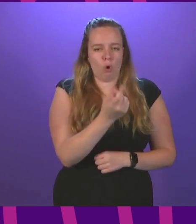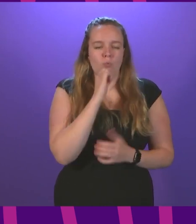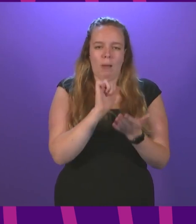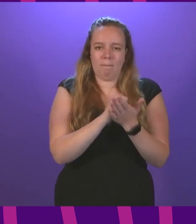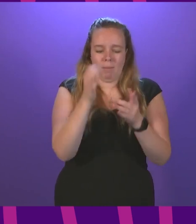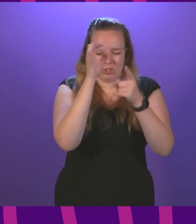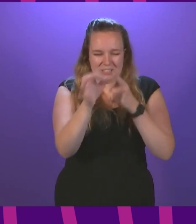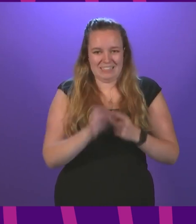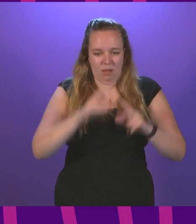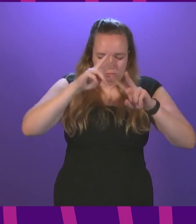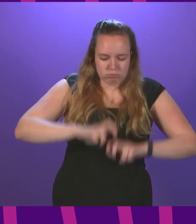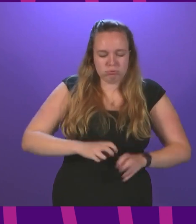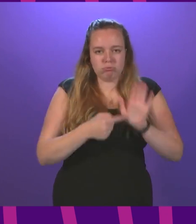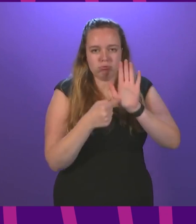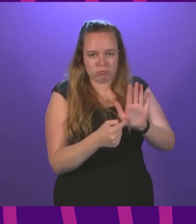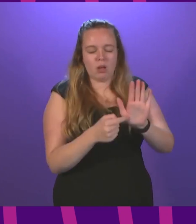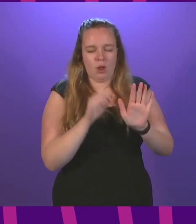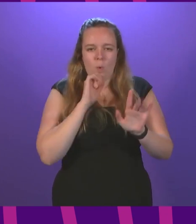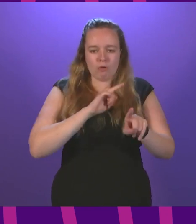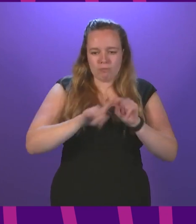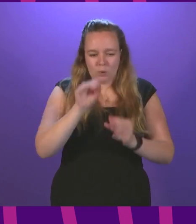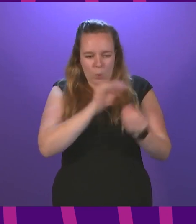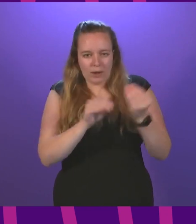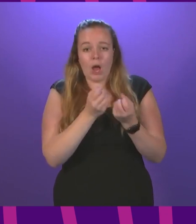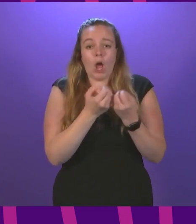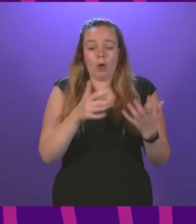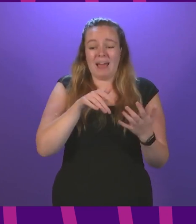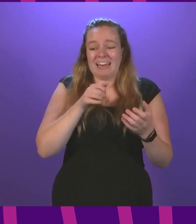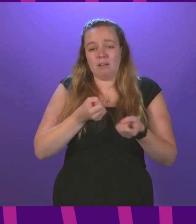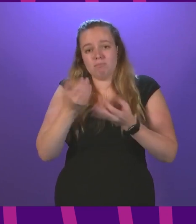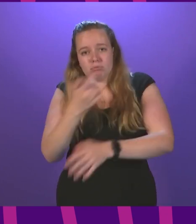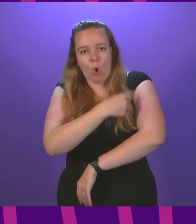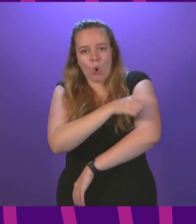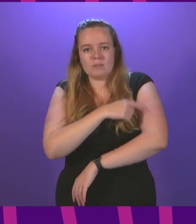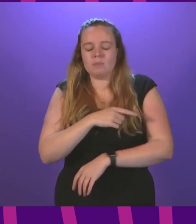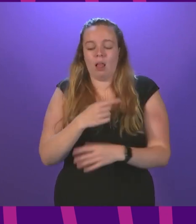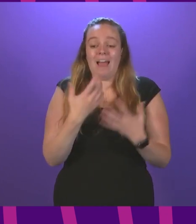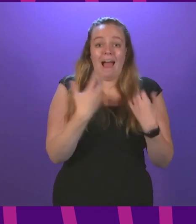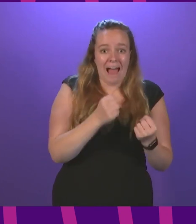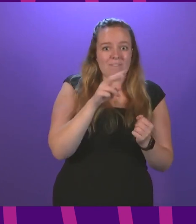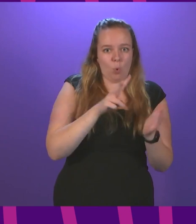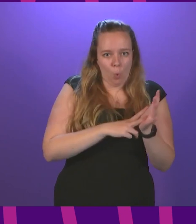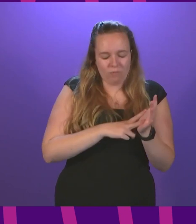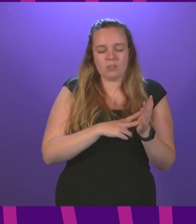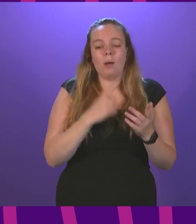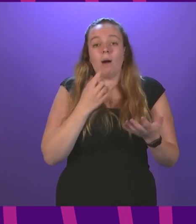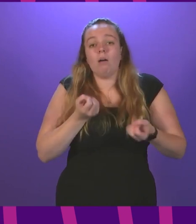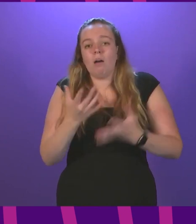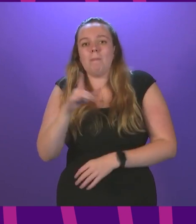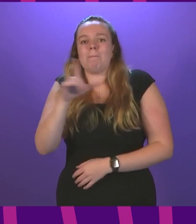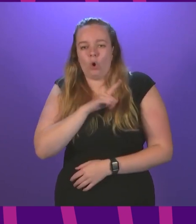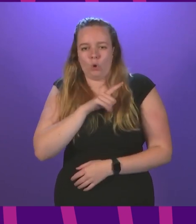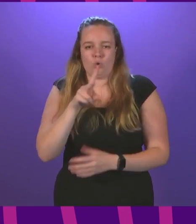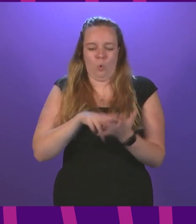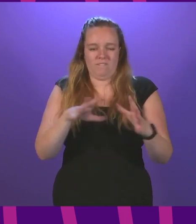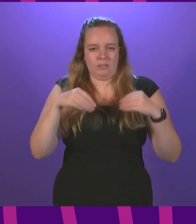a more detailed analysis, which will seek to quantify those admitted to hospital, not just with COVID, but actually because of COVID.